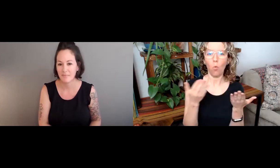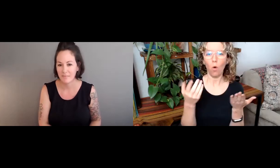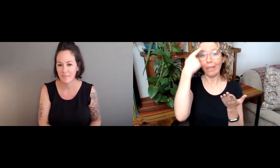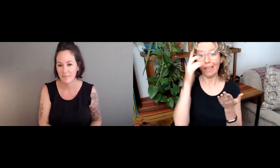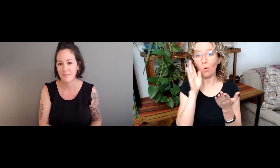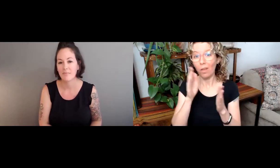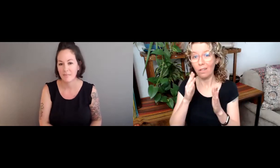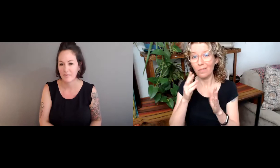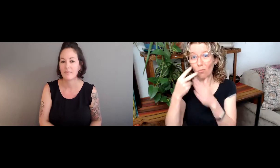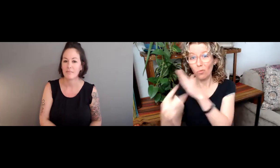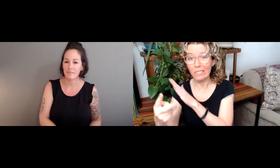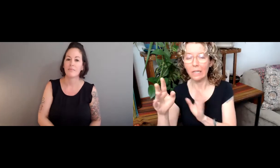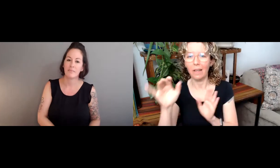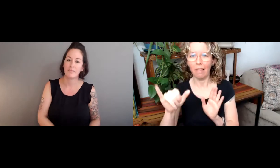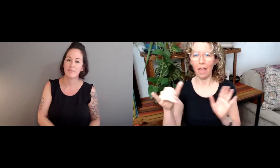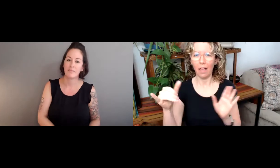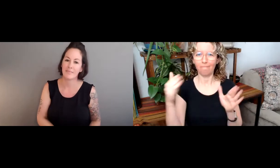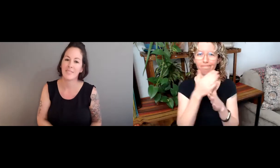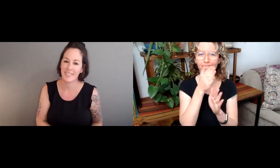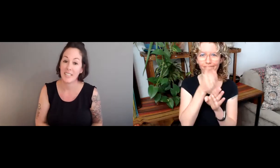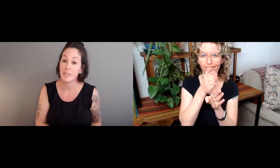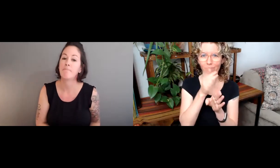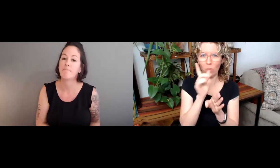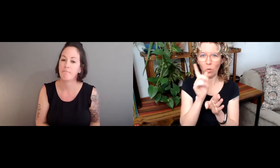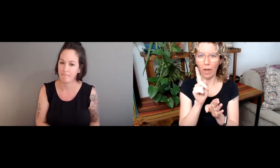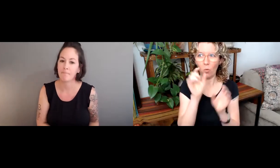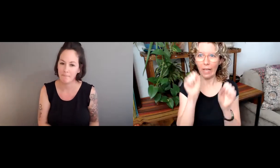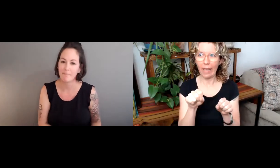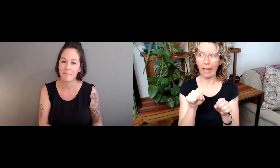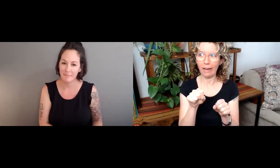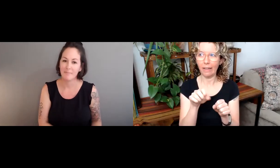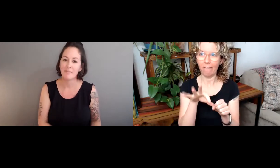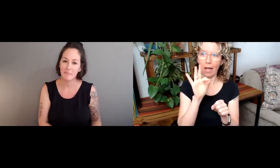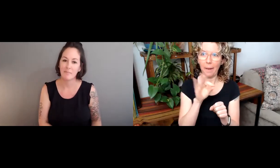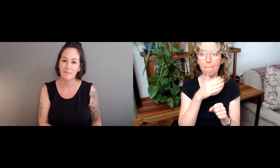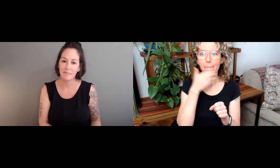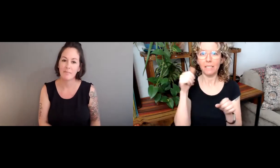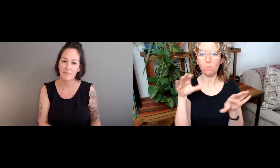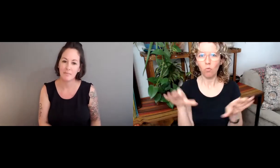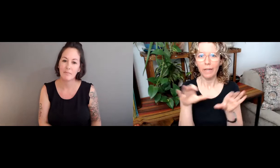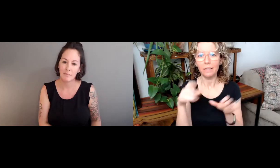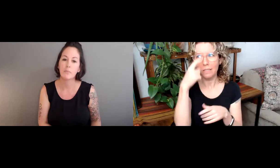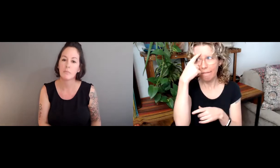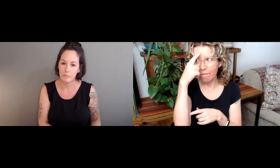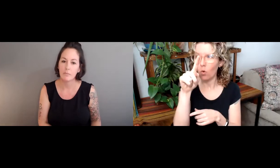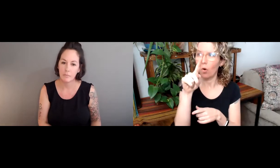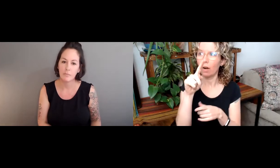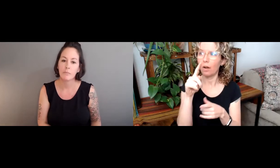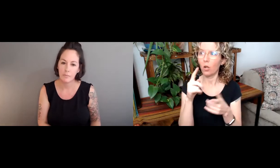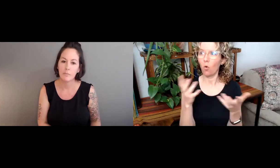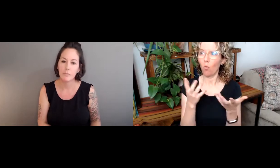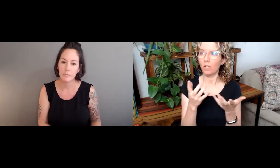We want to be able to reflect on what we've already learned and be able to predict where we're going and finding that